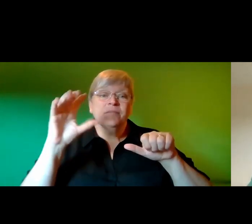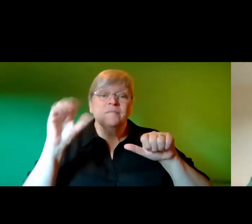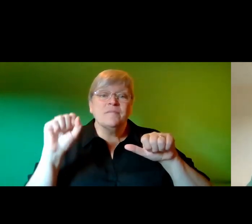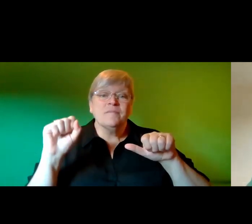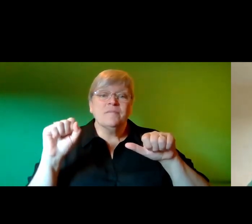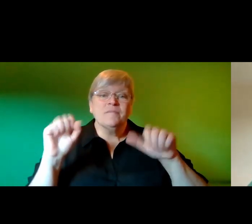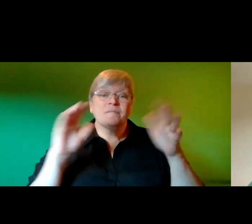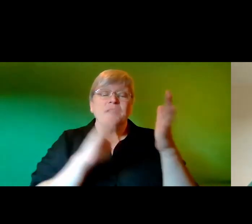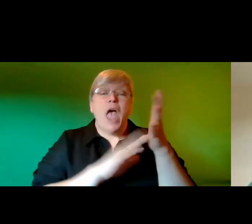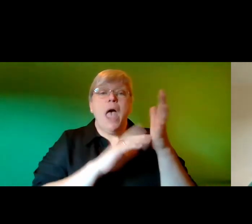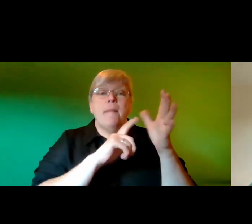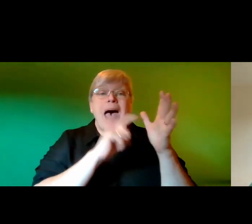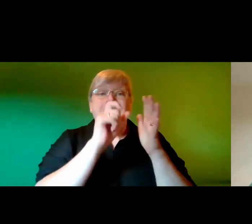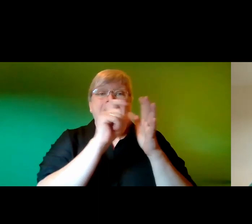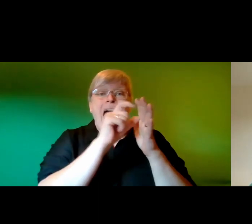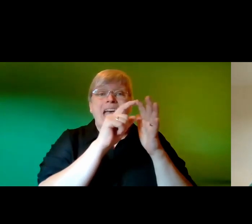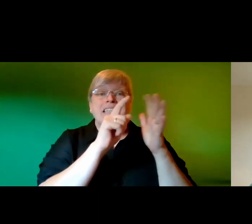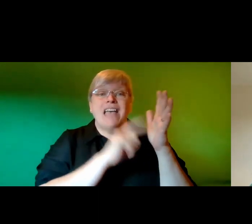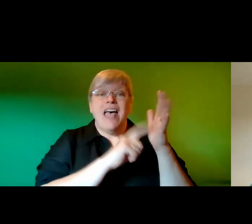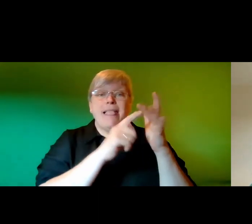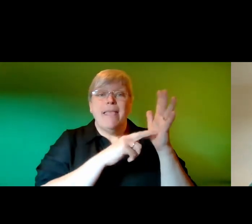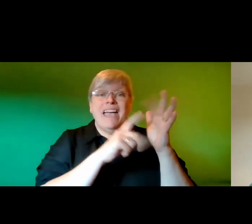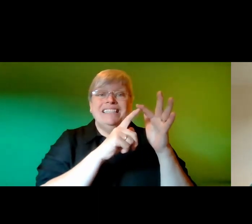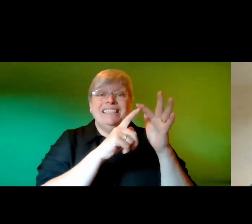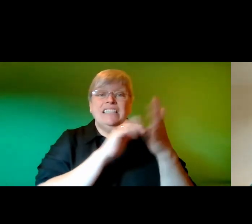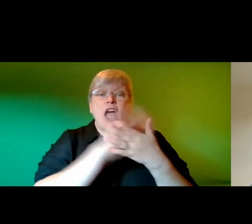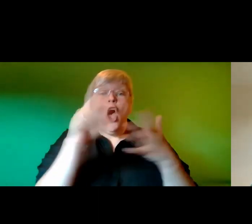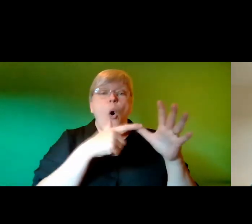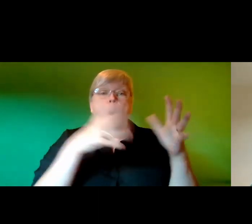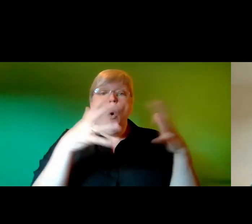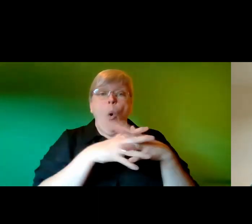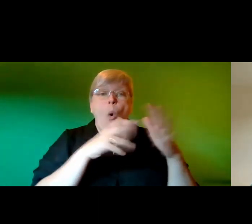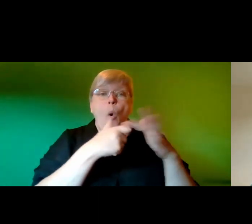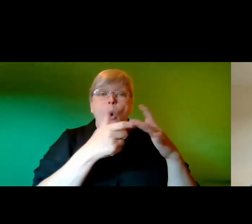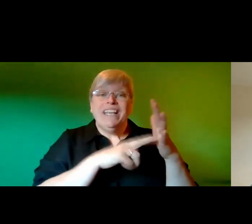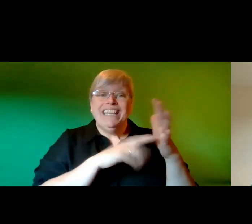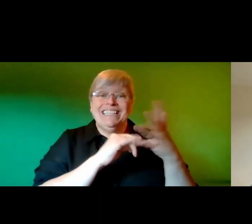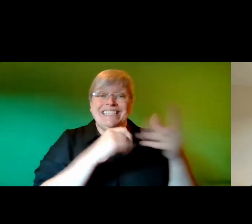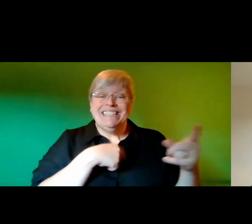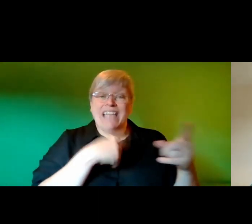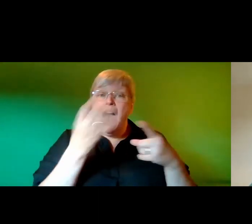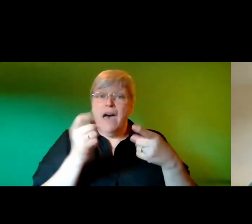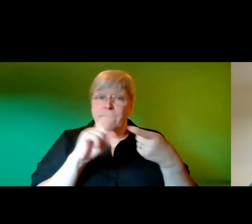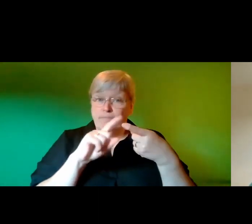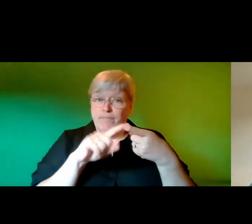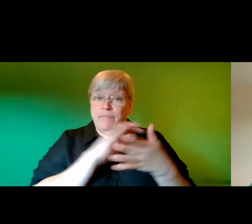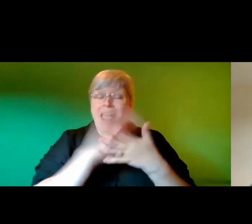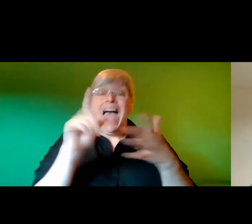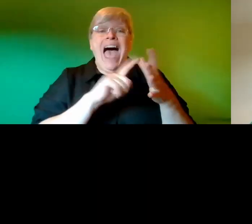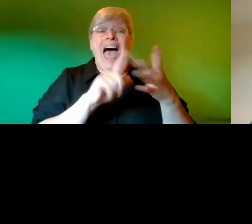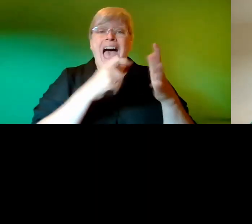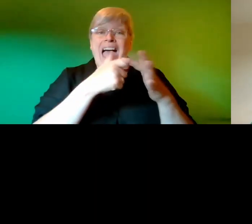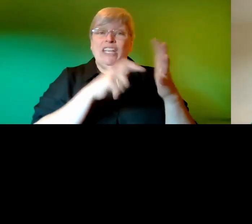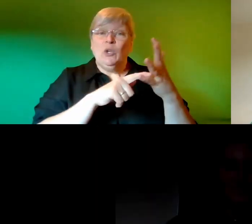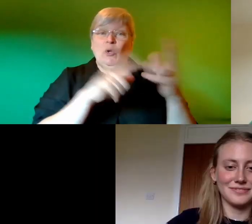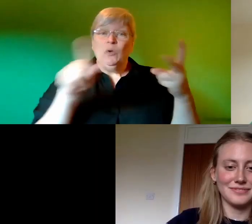madeline hawkins next who's going to be sharing with us a haiku and a really a really nice short